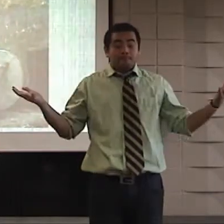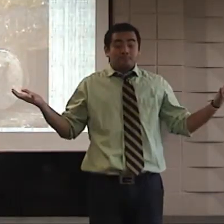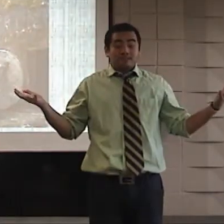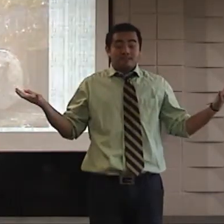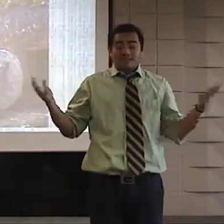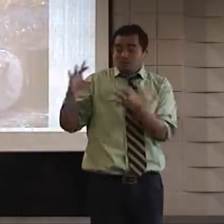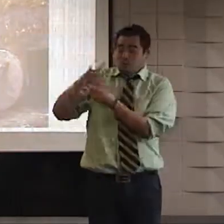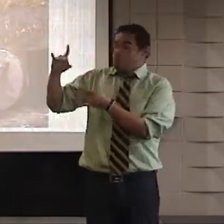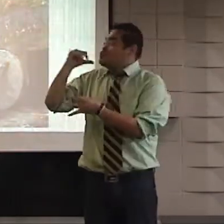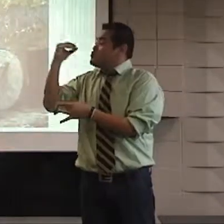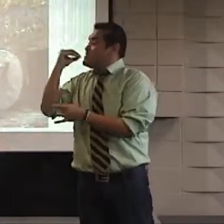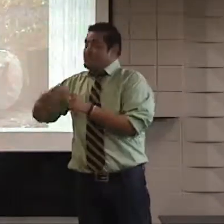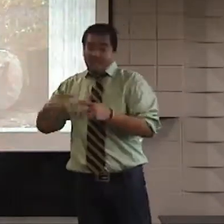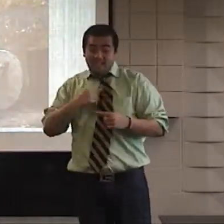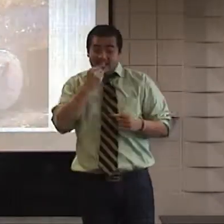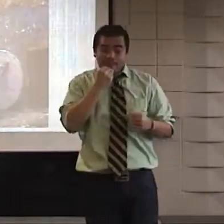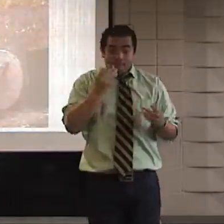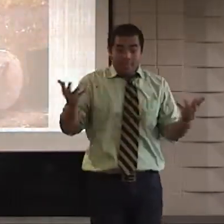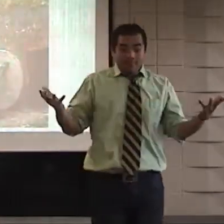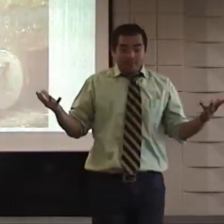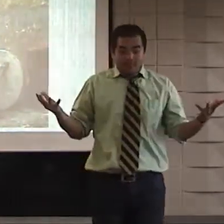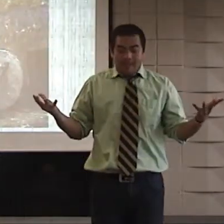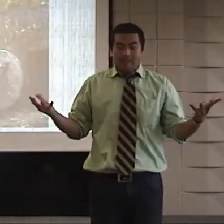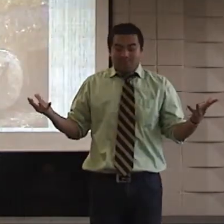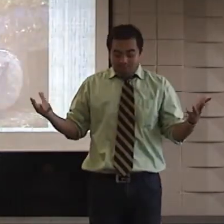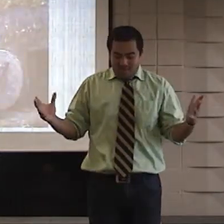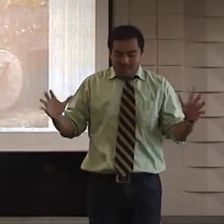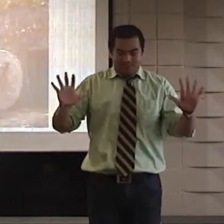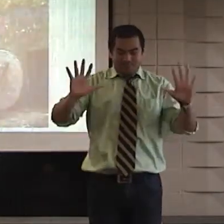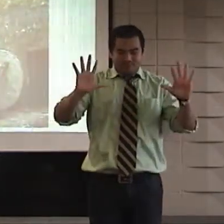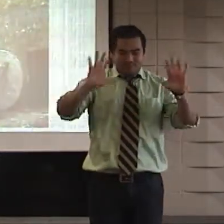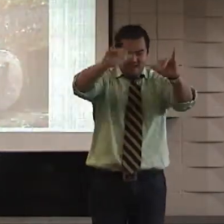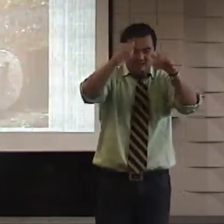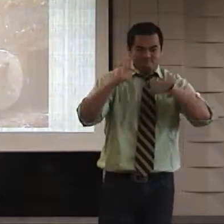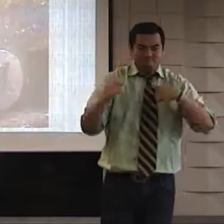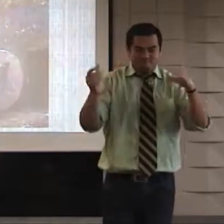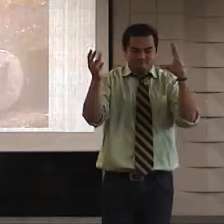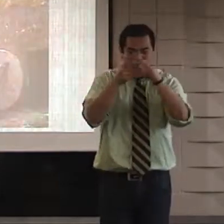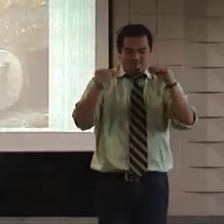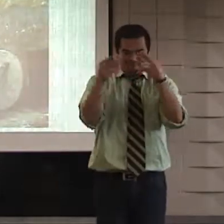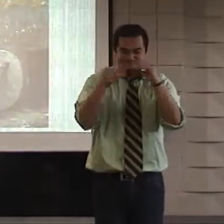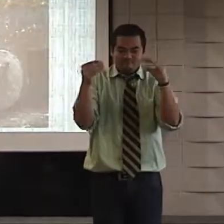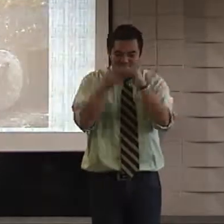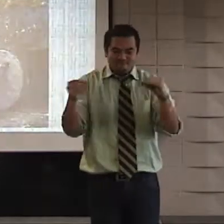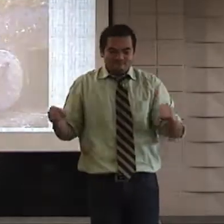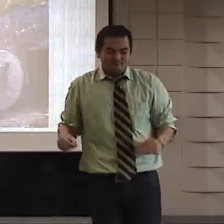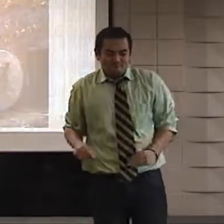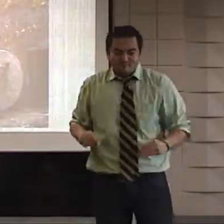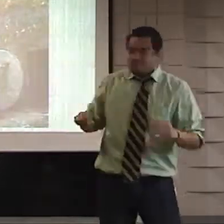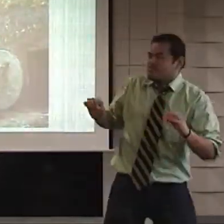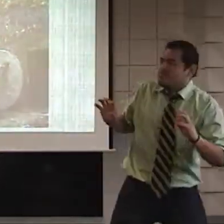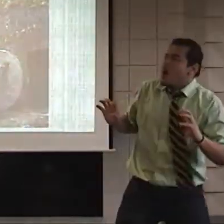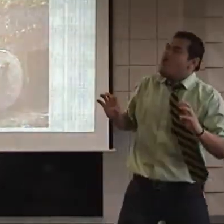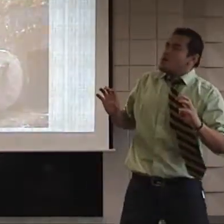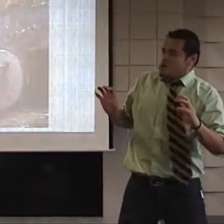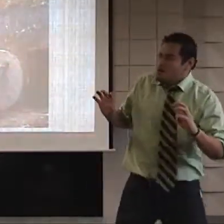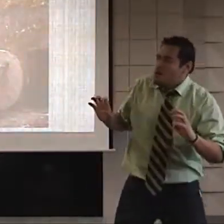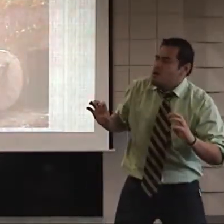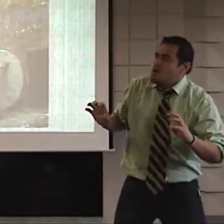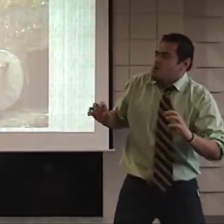And he said, See? Ghosts don't eat. But here I am. Okay? So I'm actually alive. But now, you have to